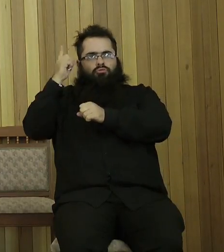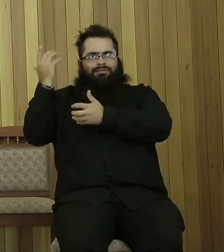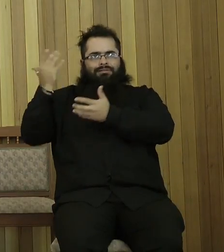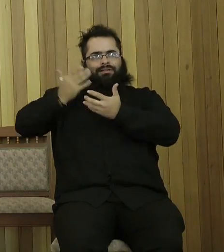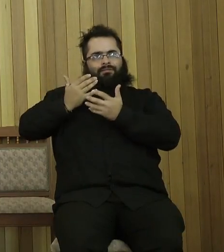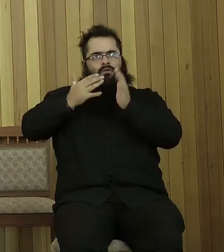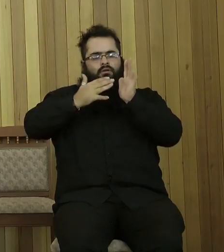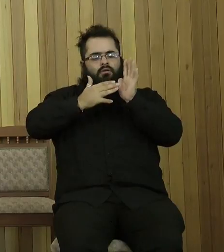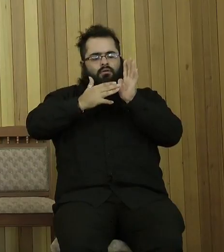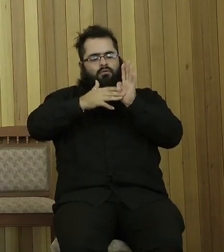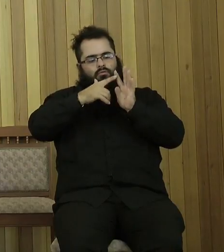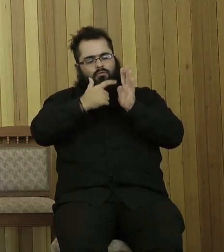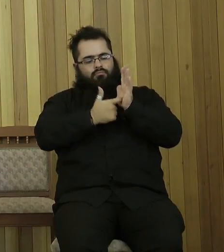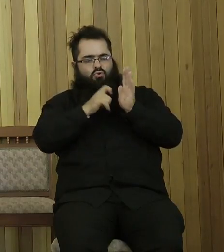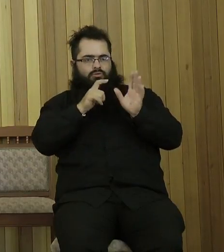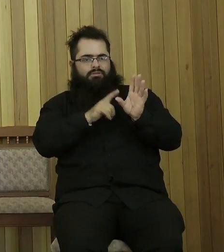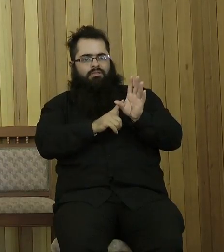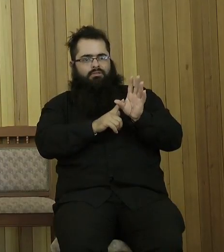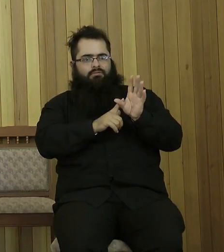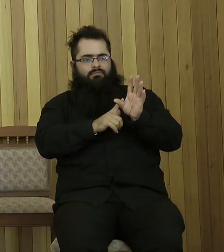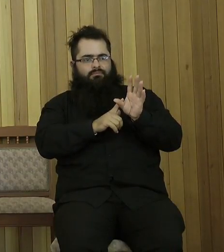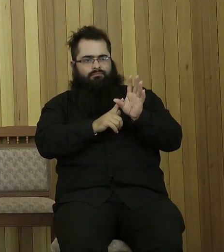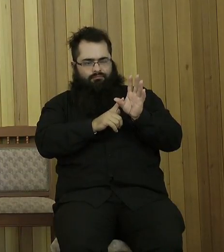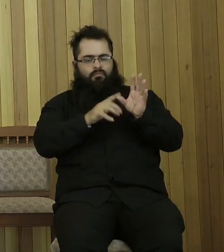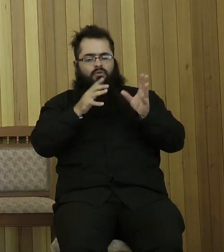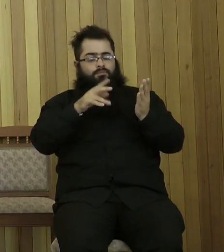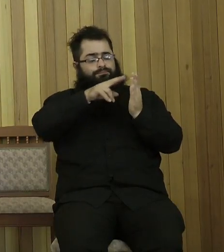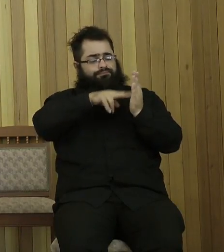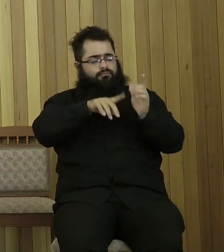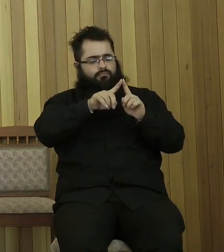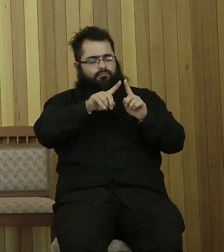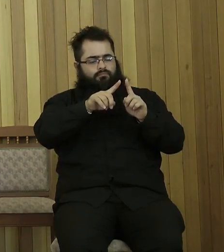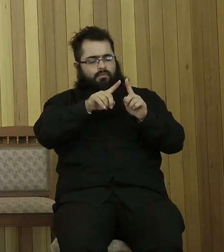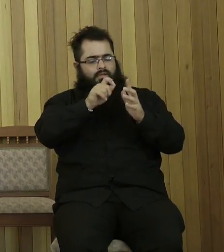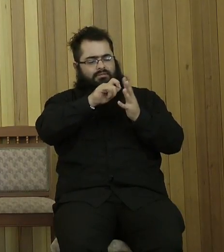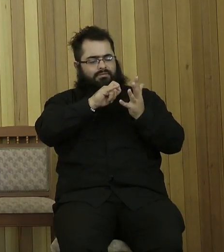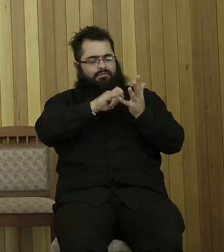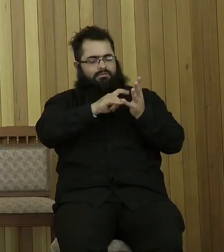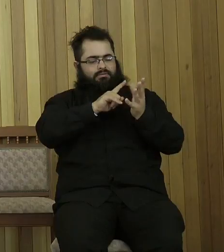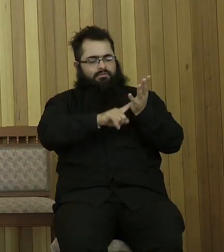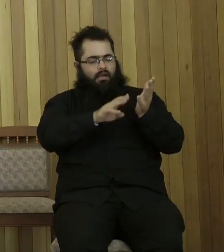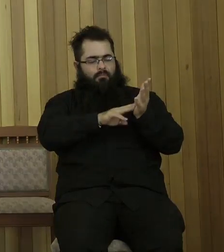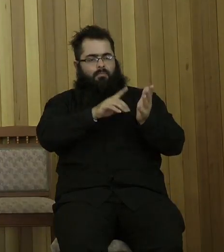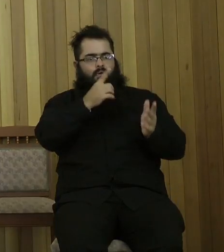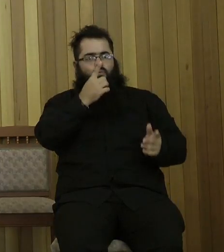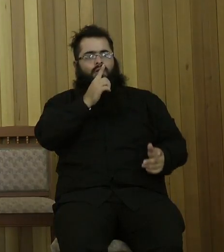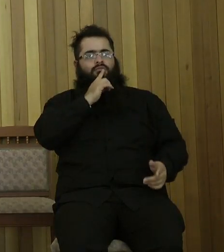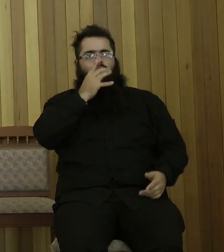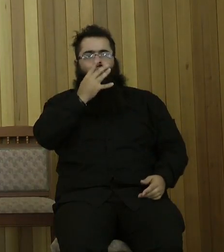I'd like to take you with me to Psalm 146. Again, time does not permit. Just write